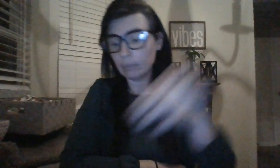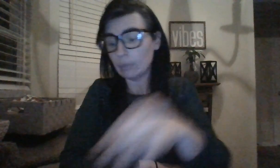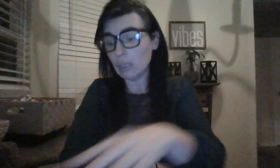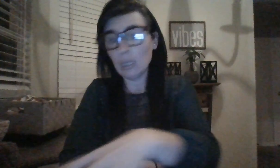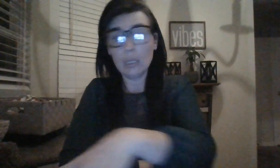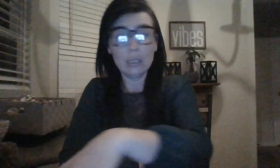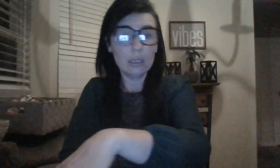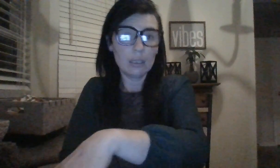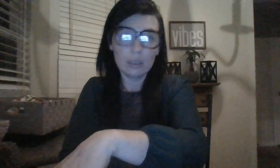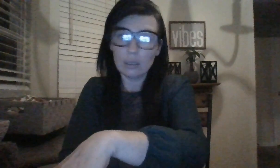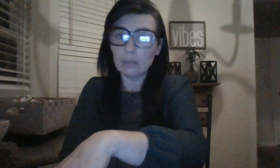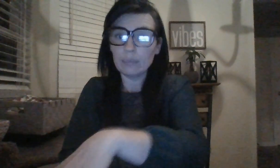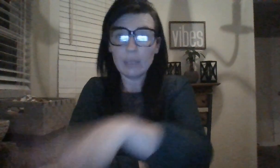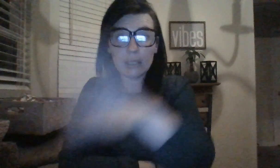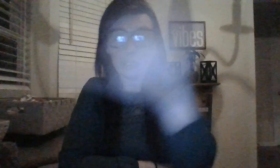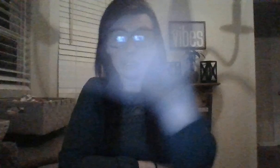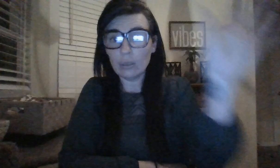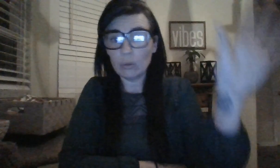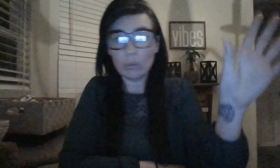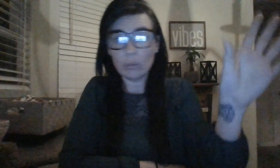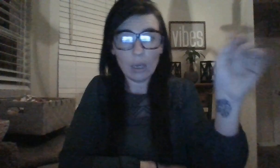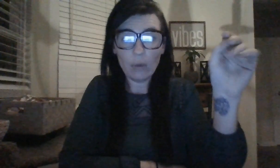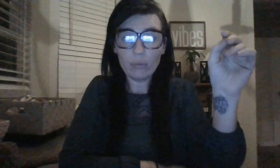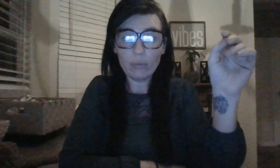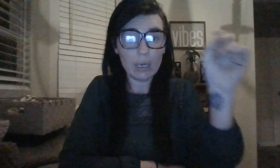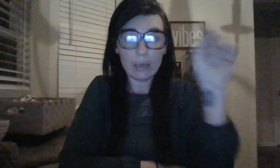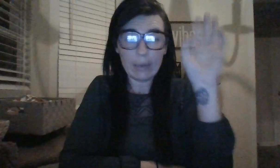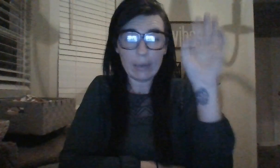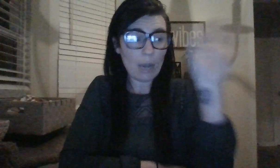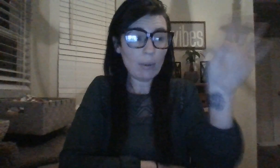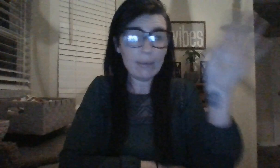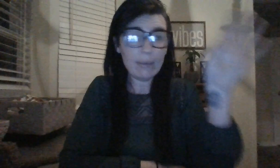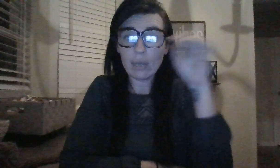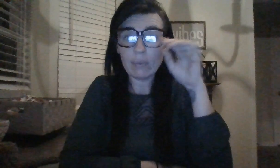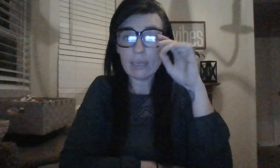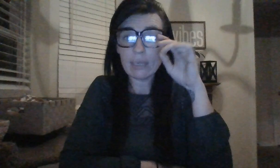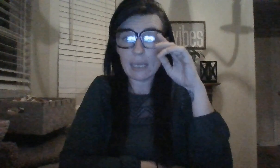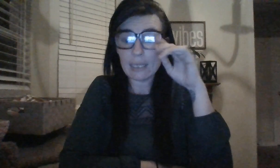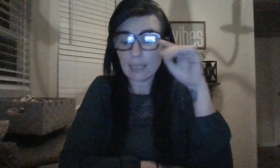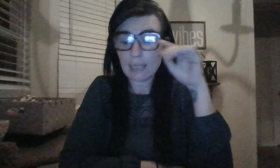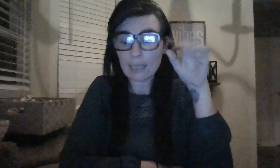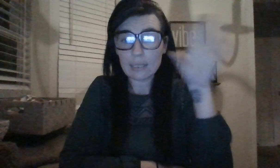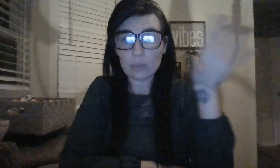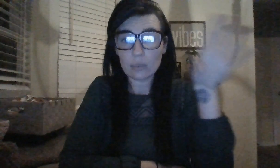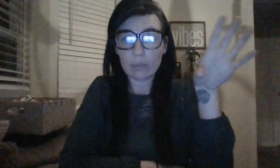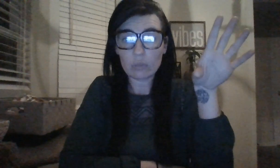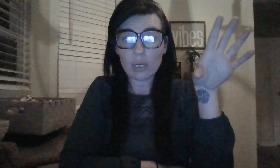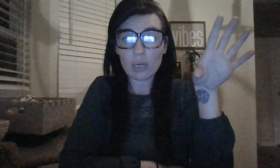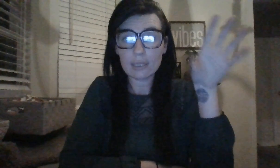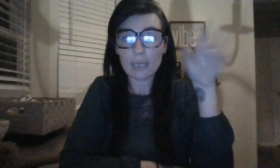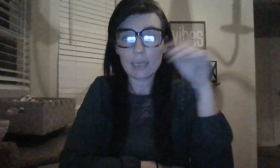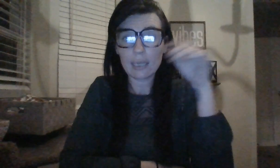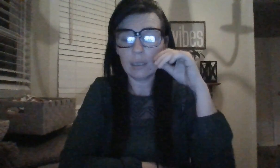you know, however that resonates, I guess is what I'm trying to say.